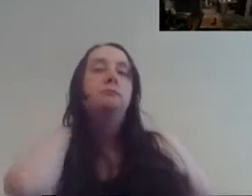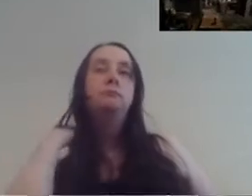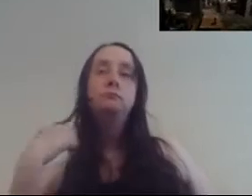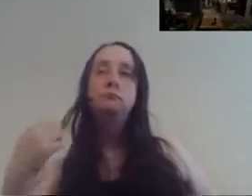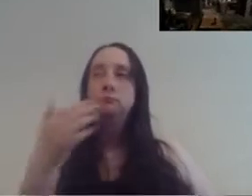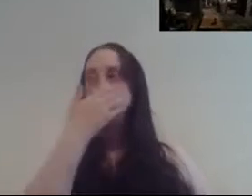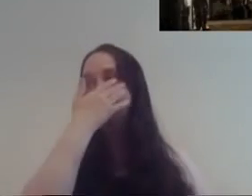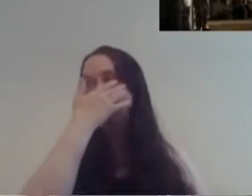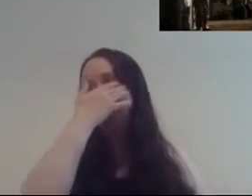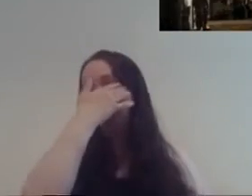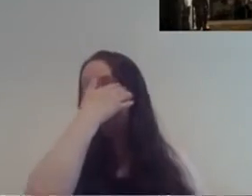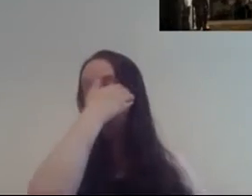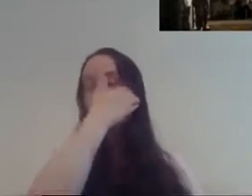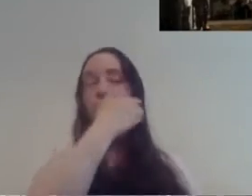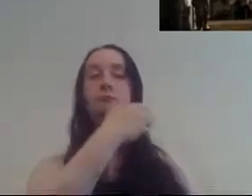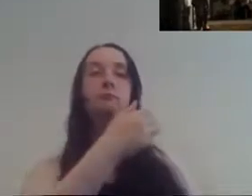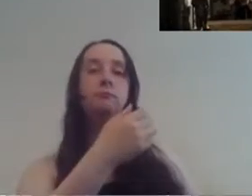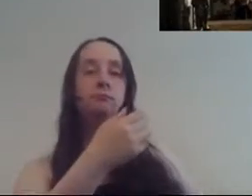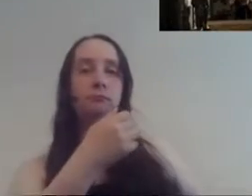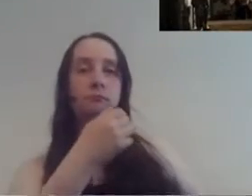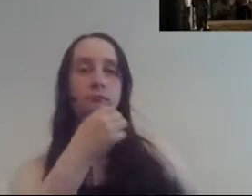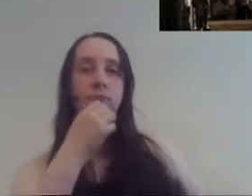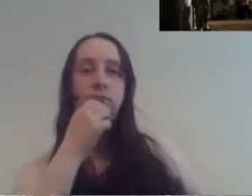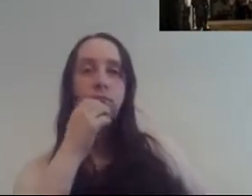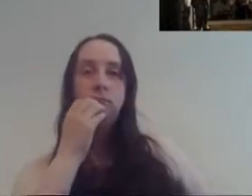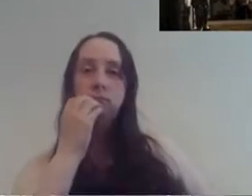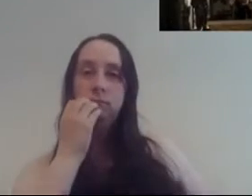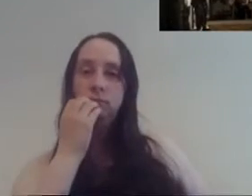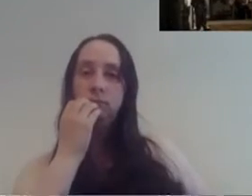well I'll try to get the barcube's attention you see if you can find us a table